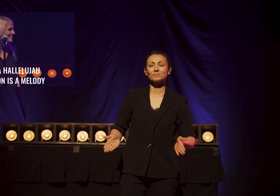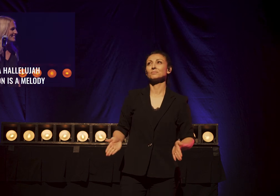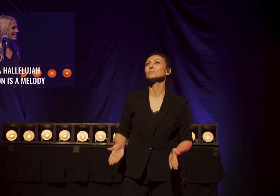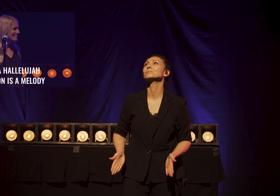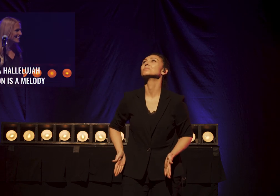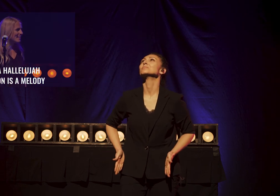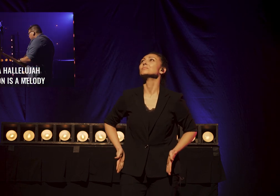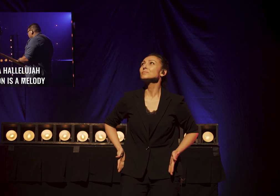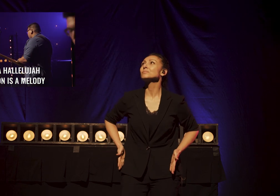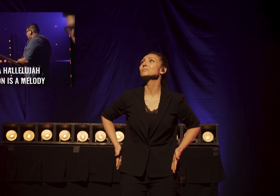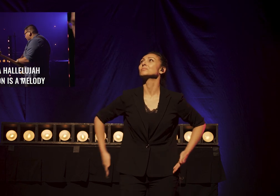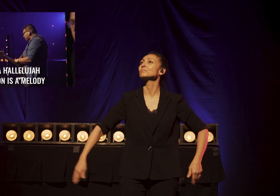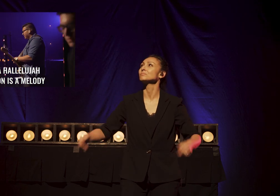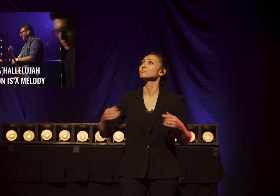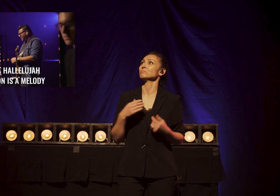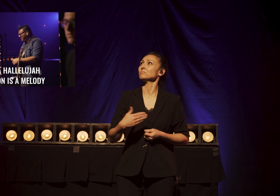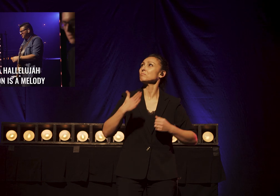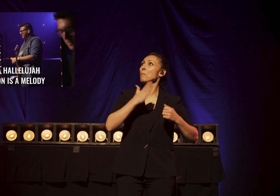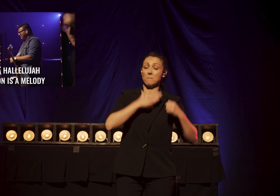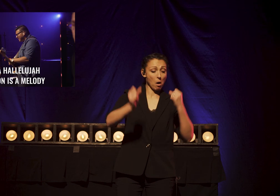And I weapon is a melody.